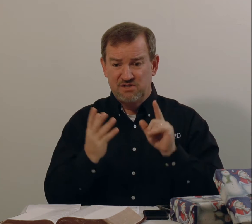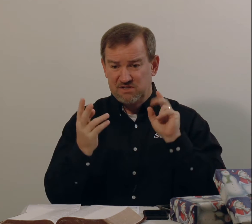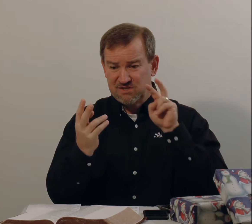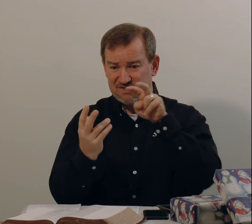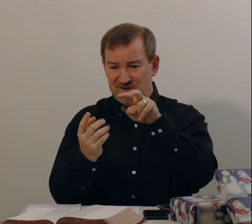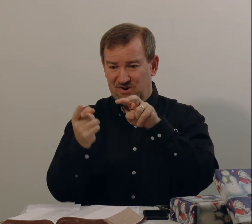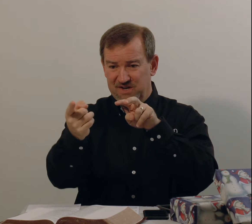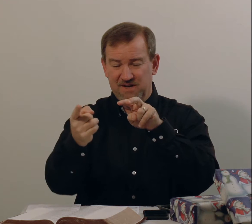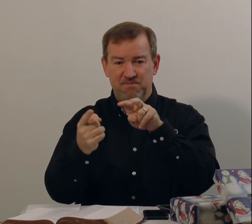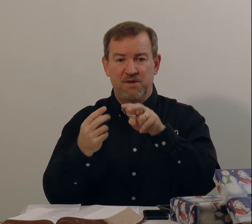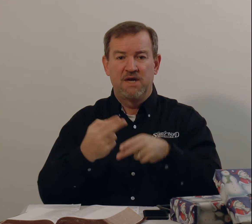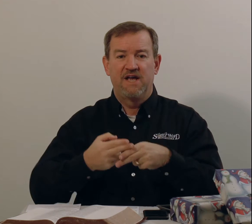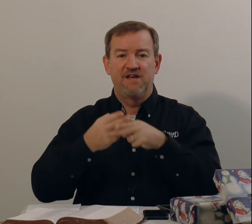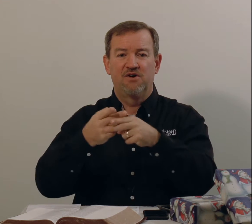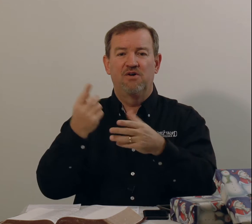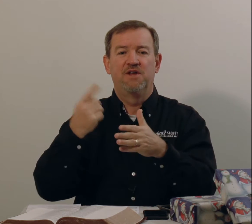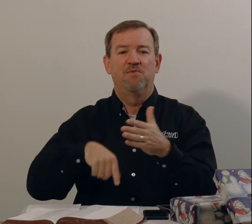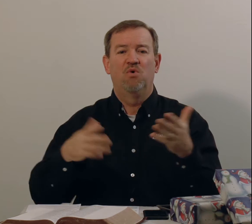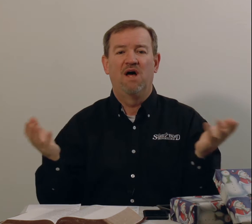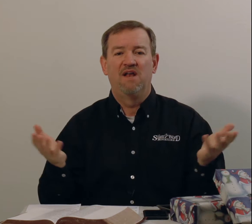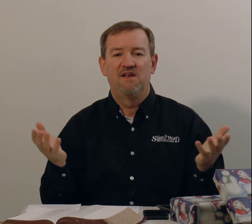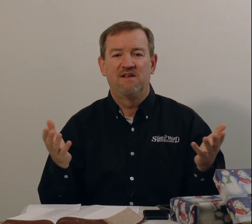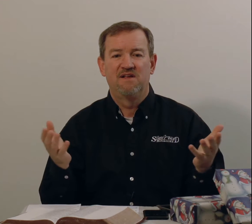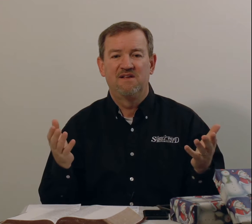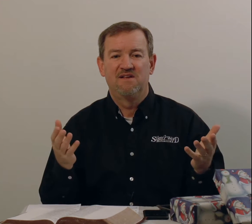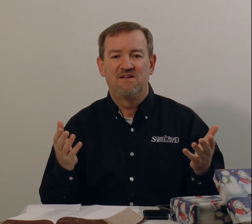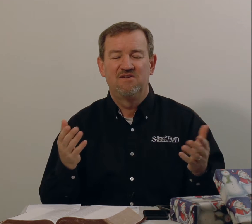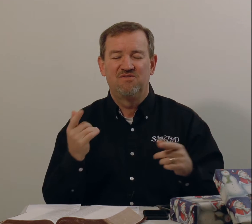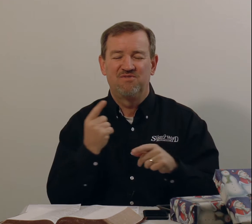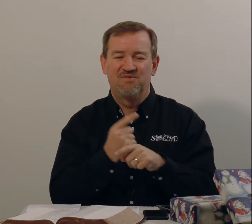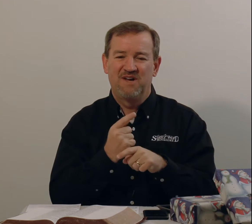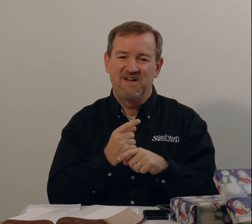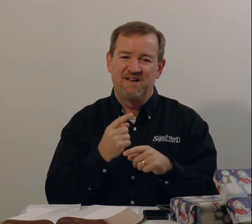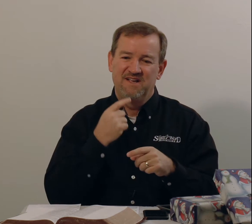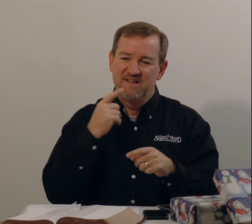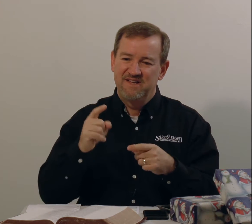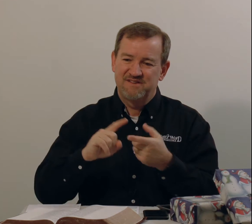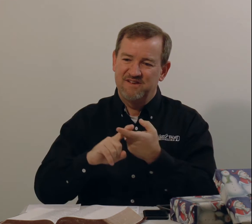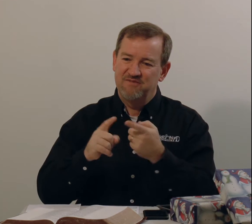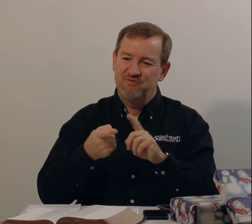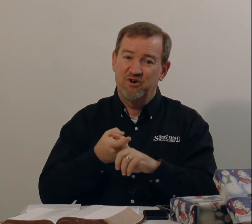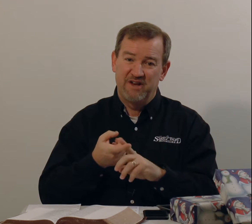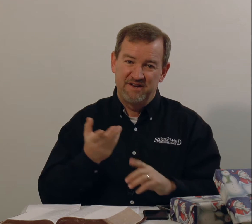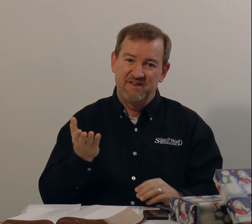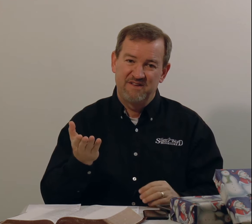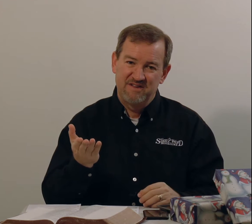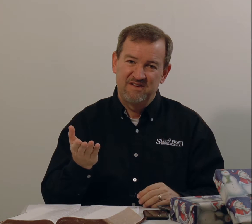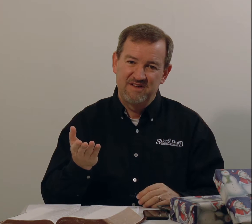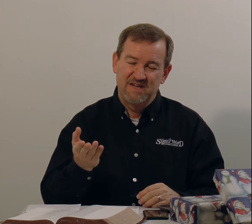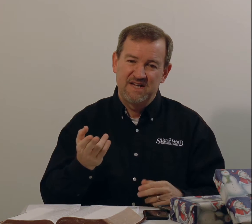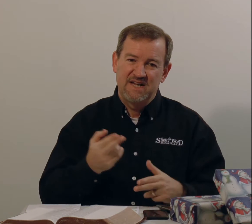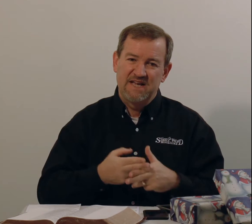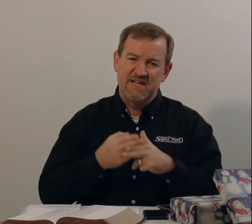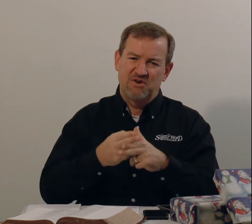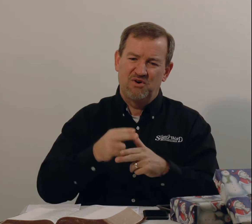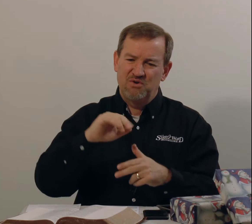Jesus saw him, he called him what? Right. He said friend. He called